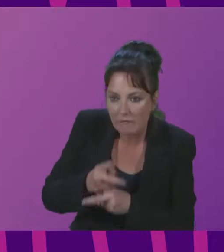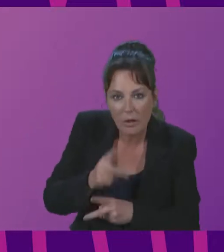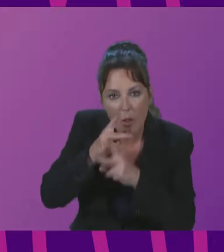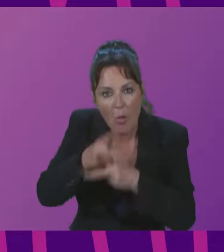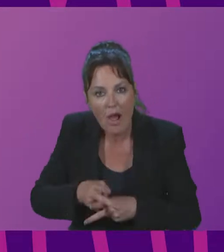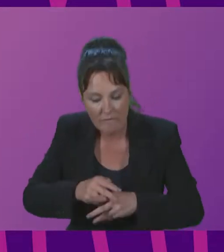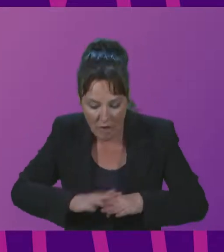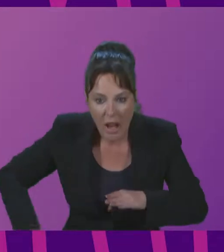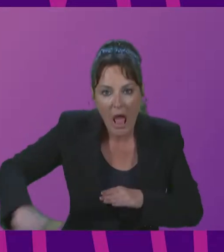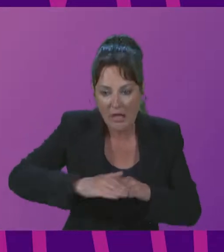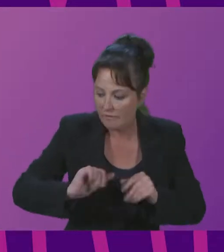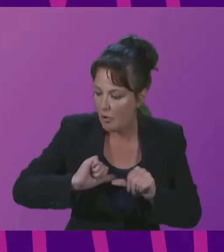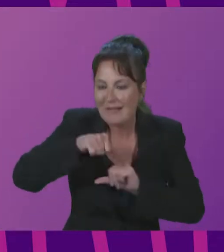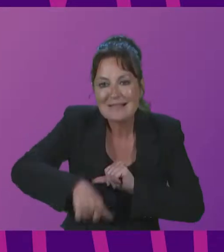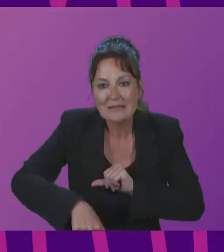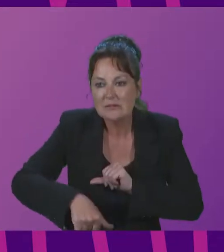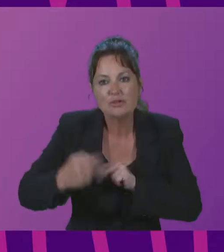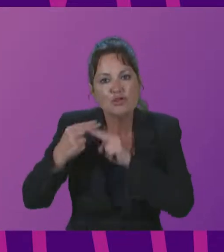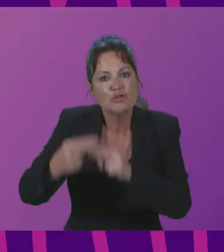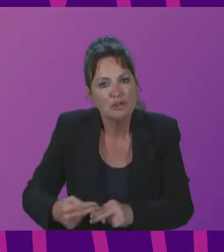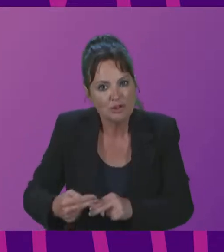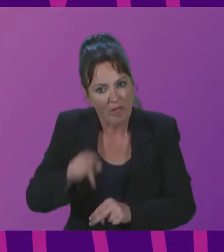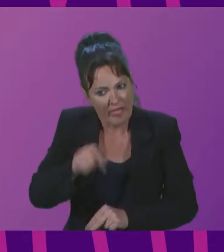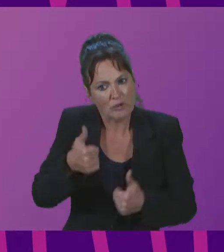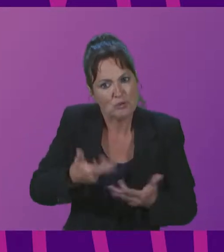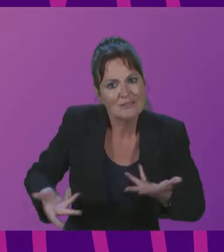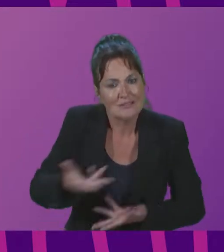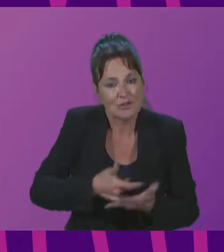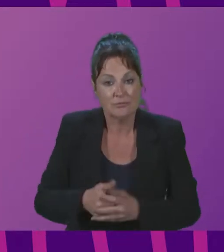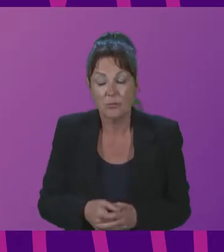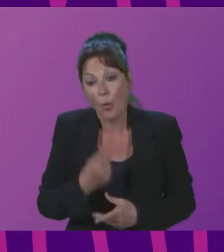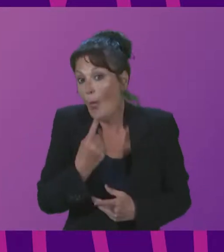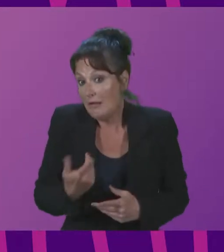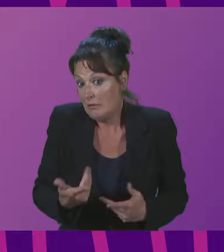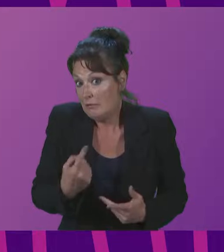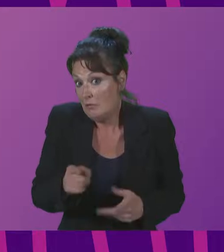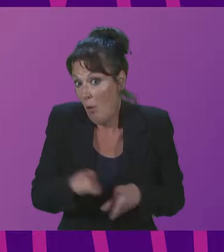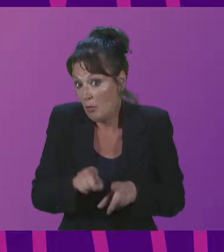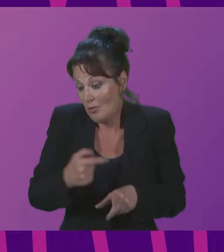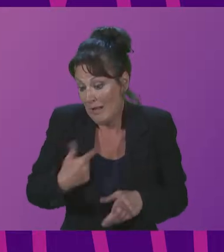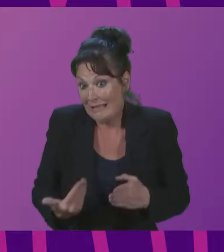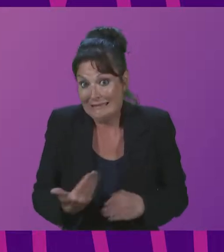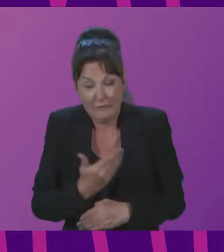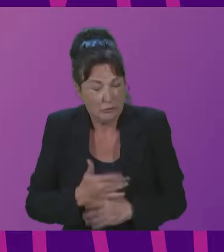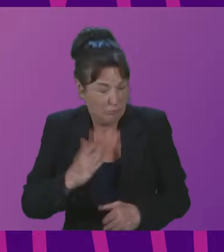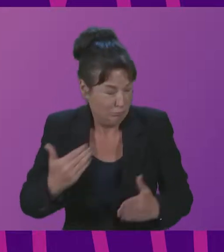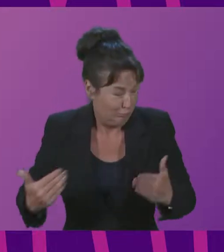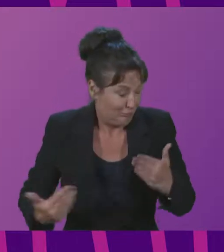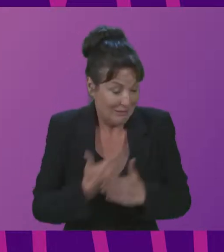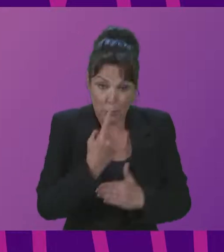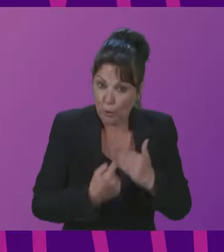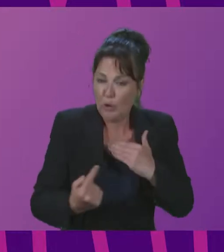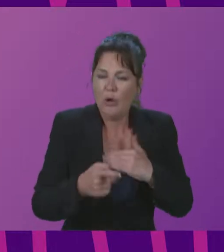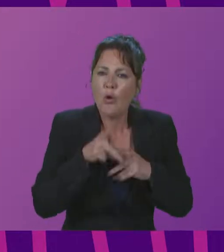for next generation. One activities also which is very important and unique activities is